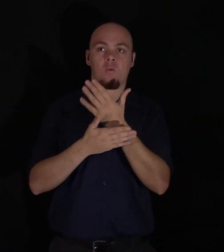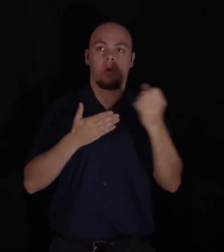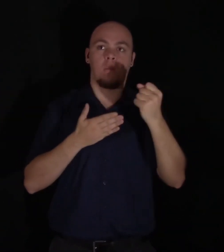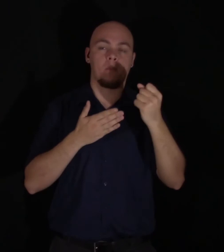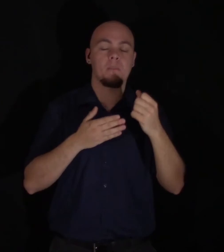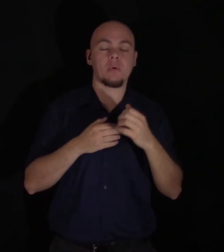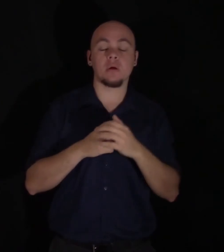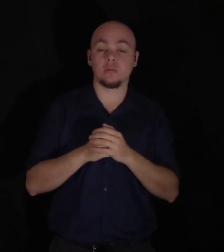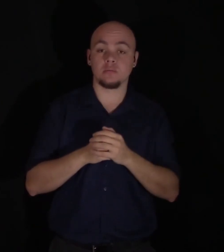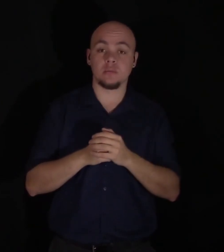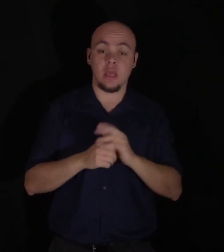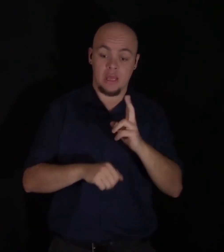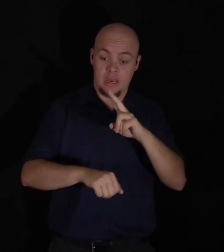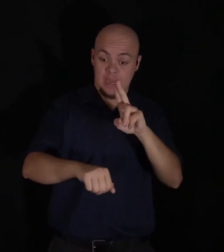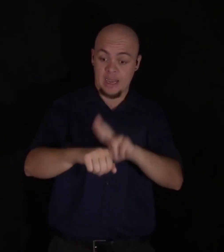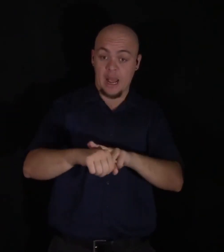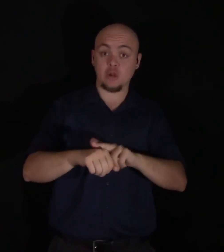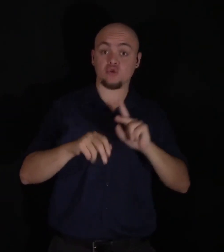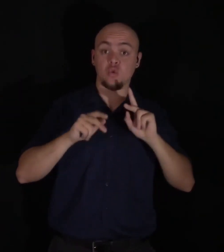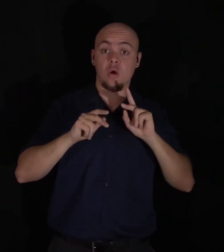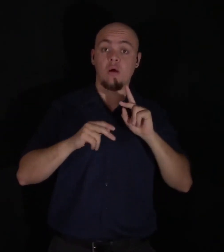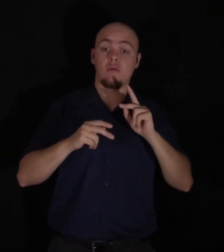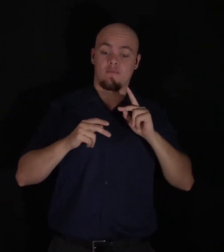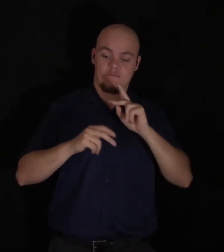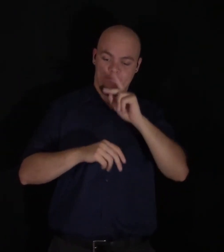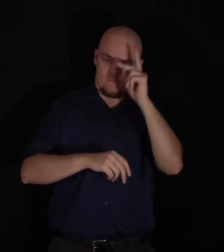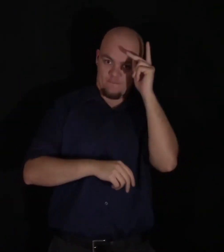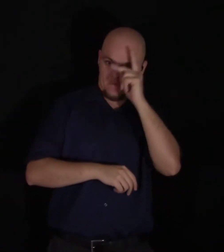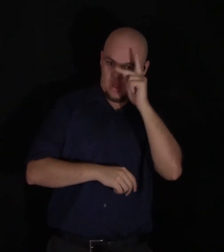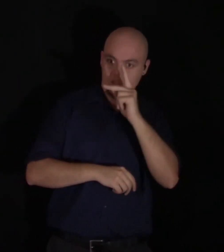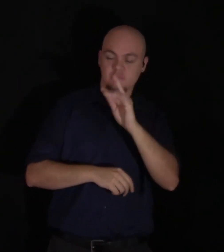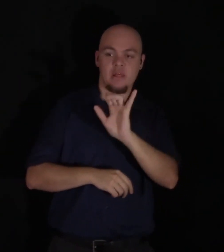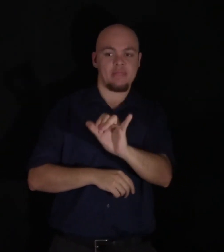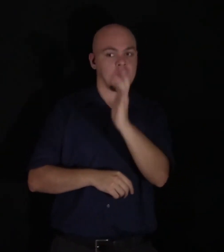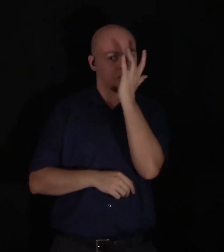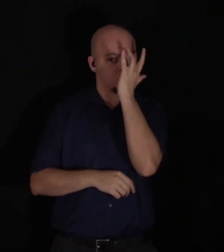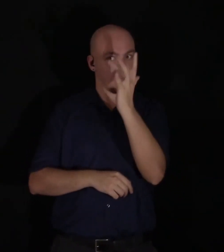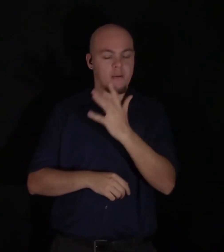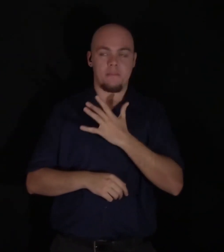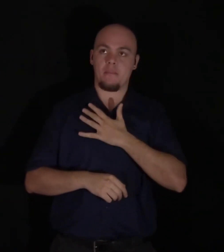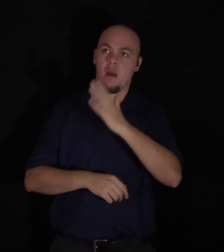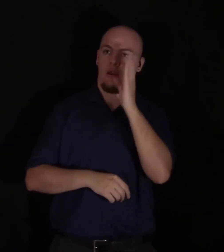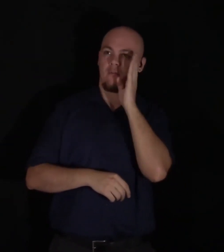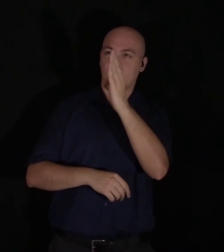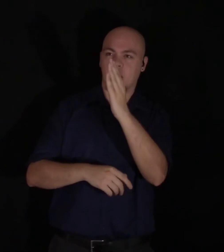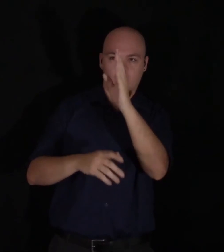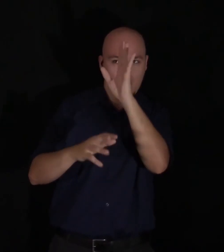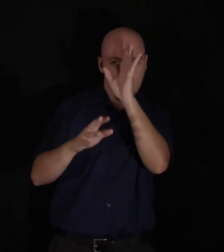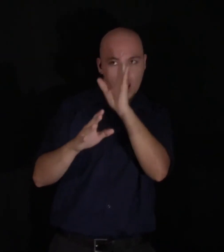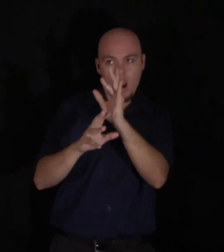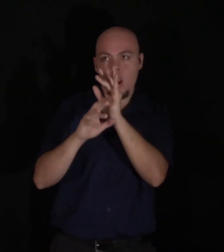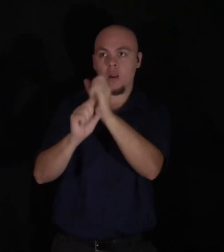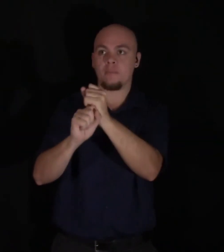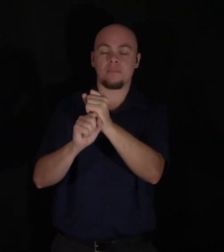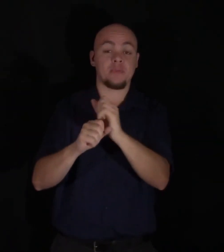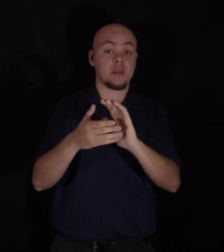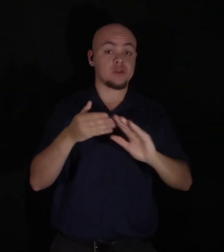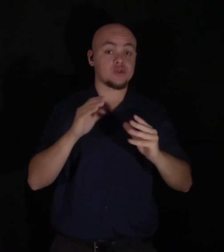philosophy is the genius that has regulated my fate. I desire, therefore, in this narration, to state those